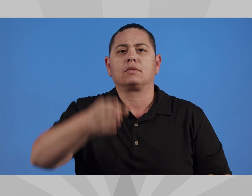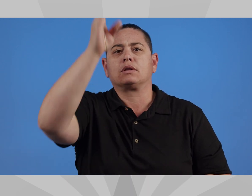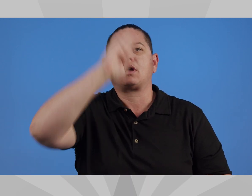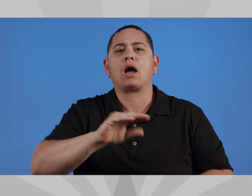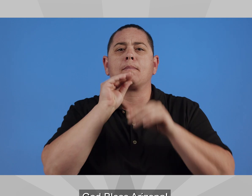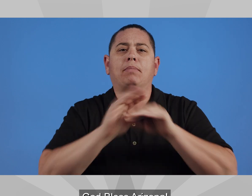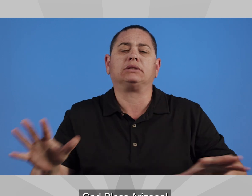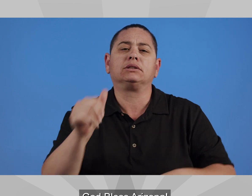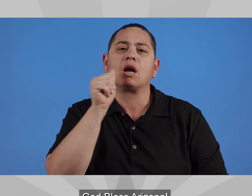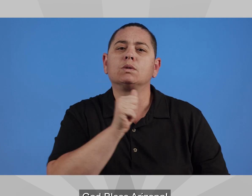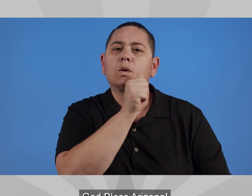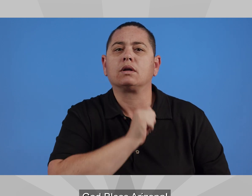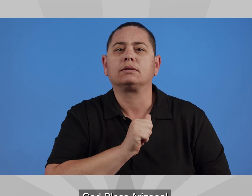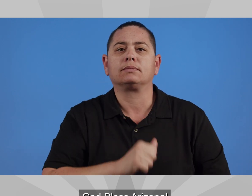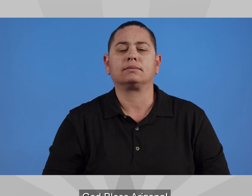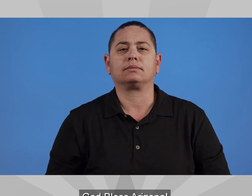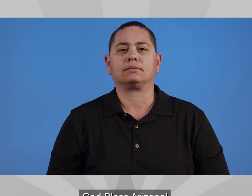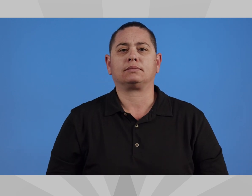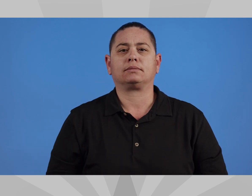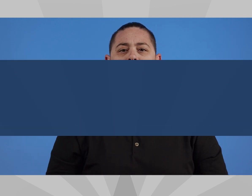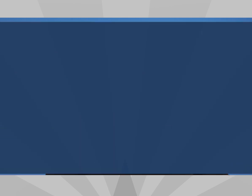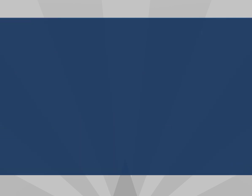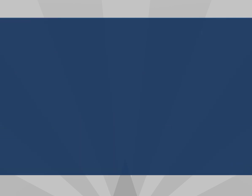God bless Arizona.